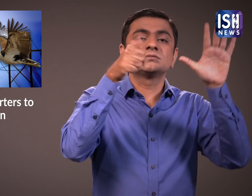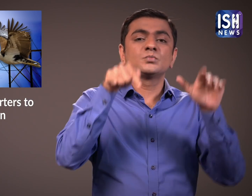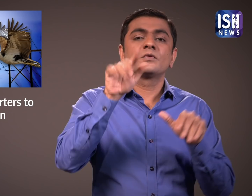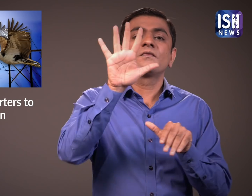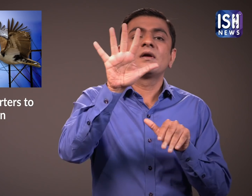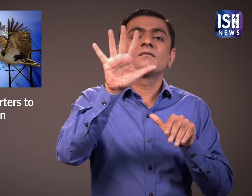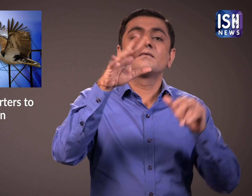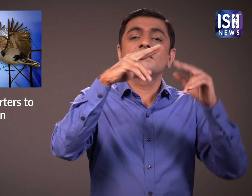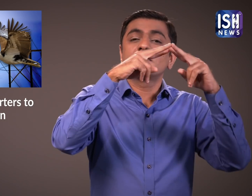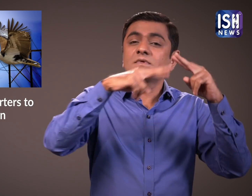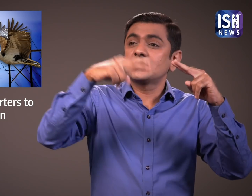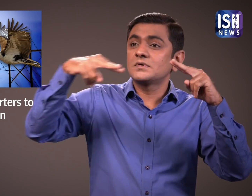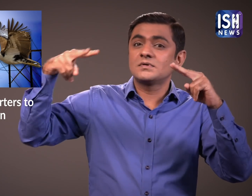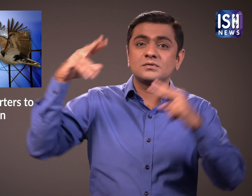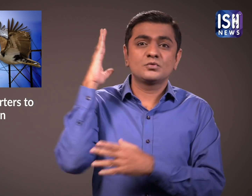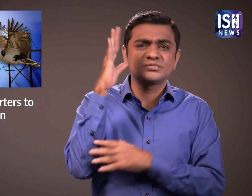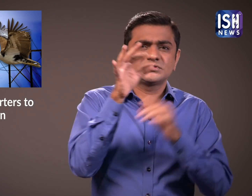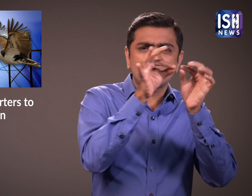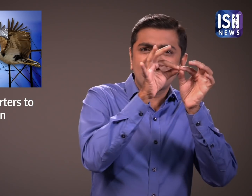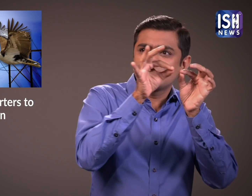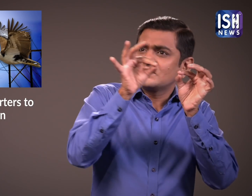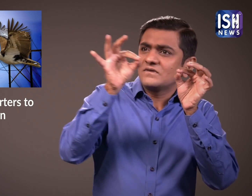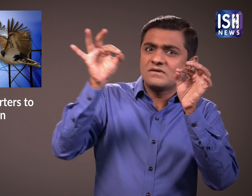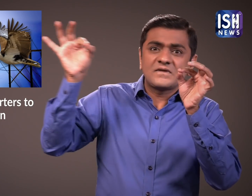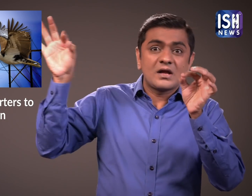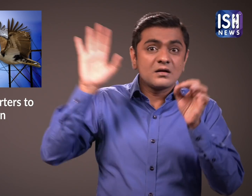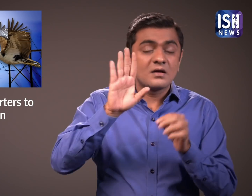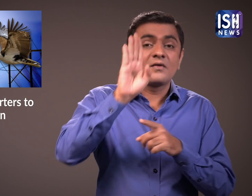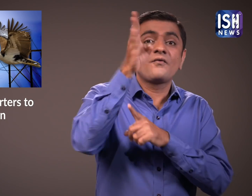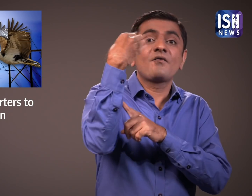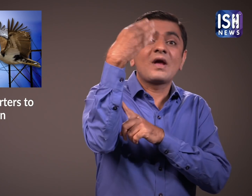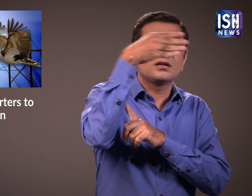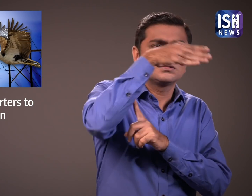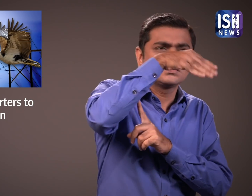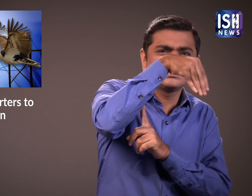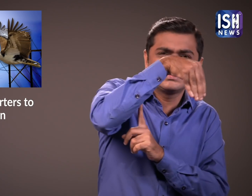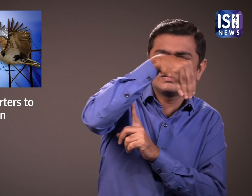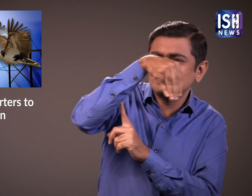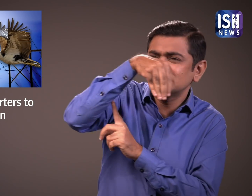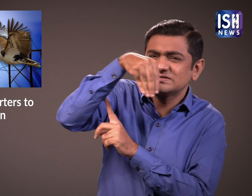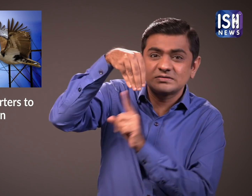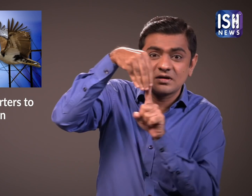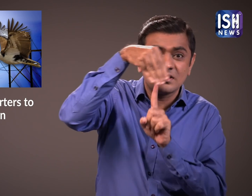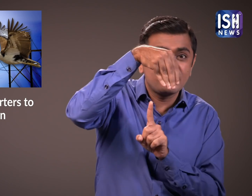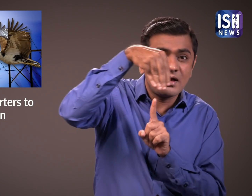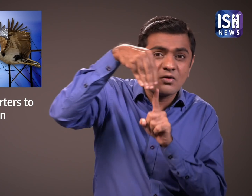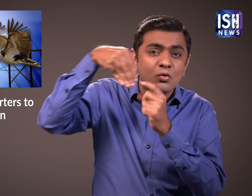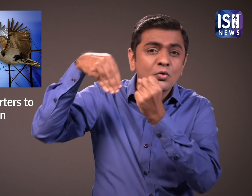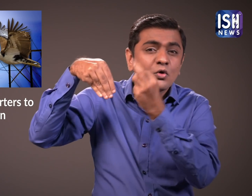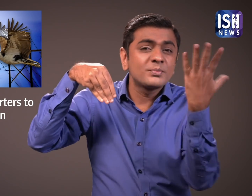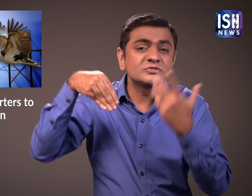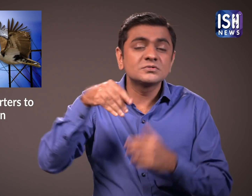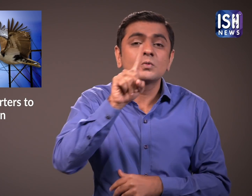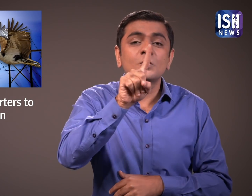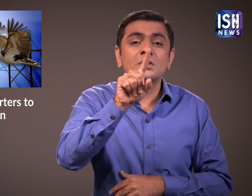km, a total of 1,813 Firefly Bird Diverters have been installed in the Thar region.